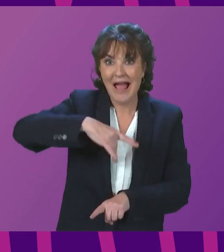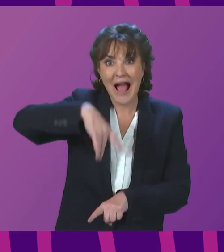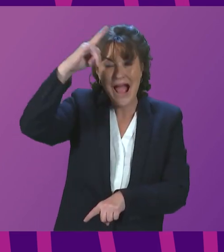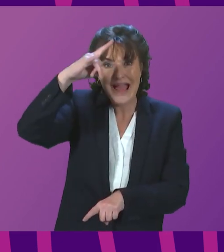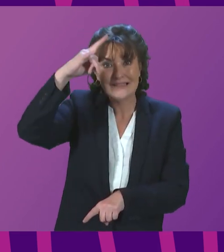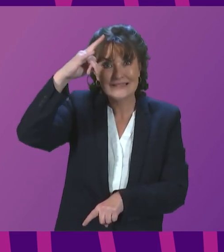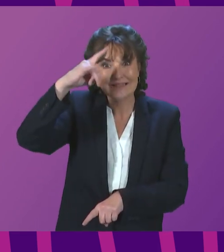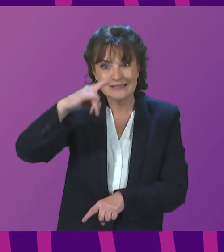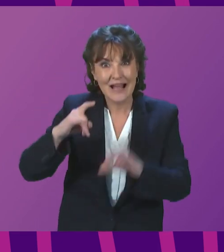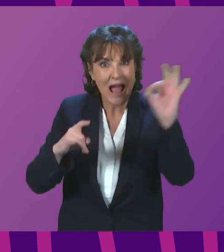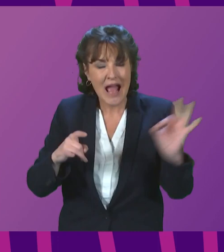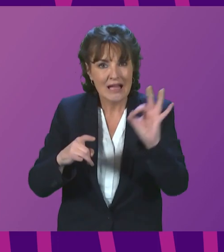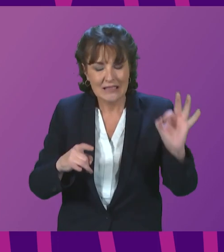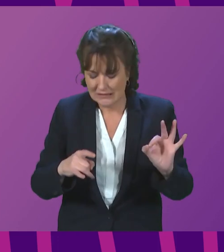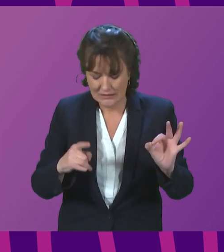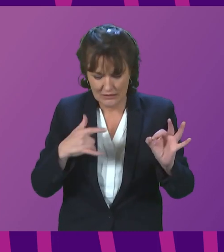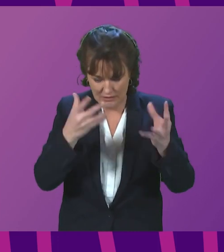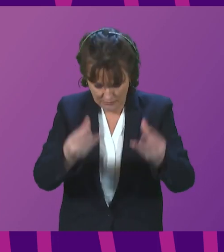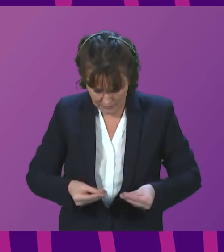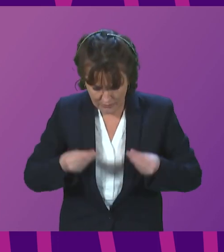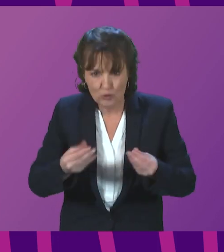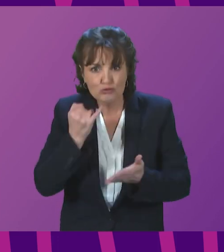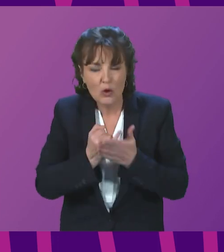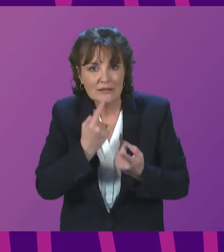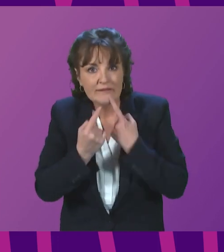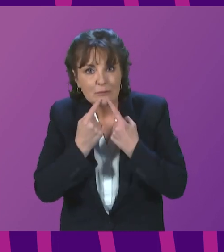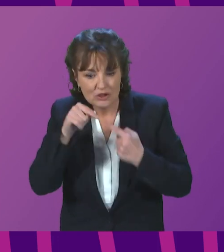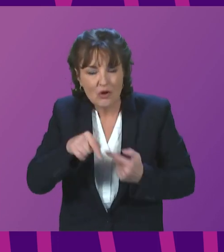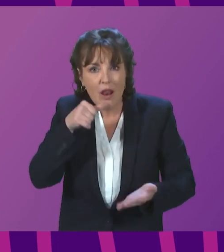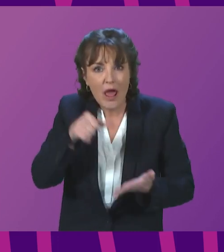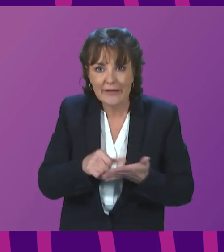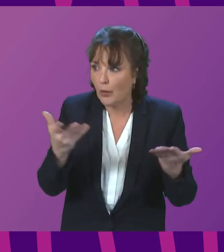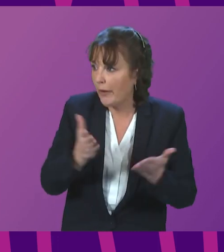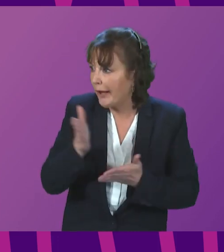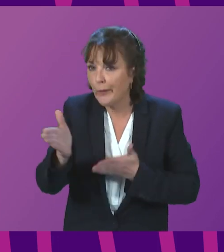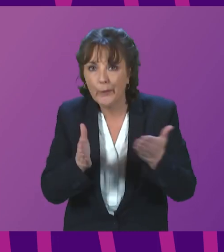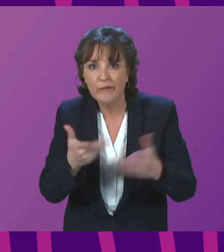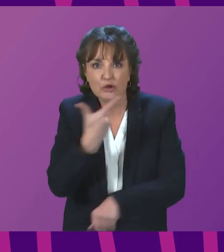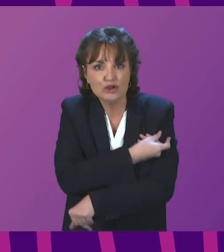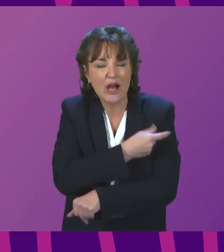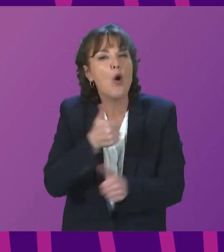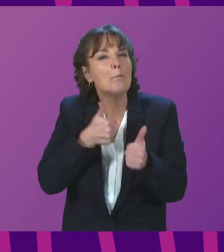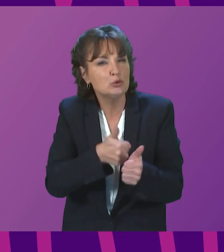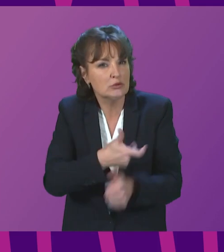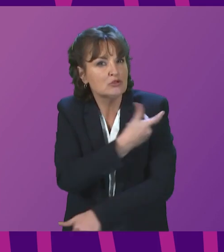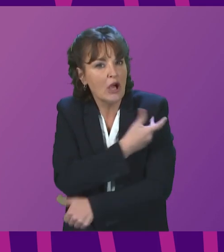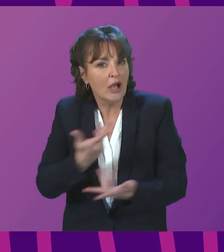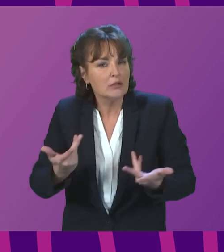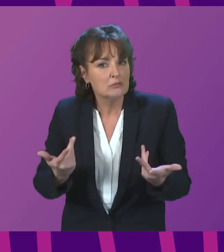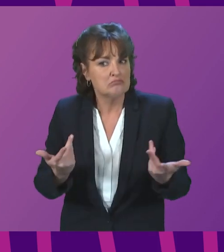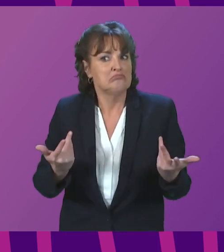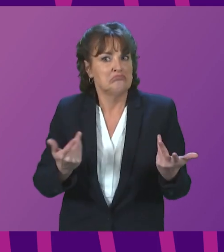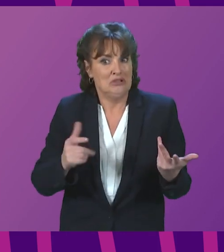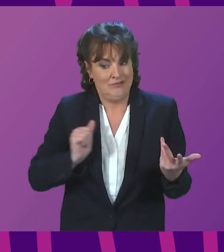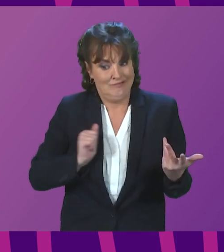incorrect details on letters going out to the public in terms of where people should go to get their booster. Given this